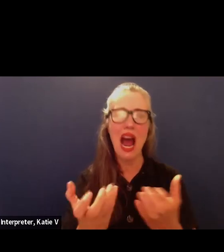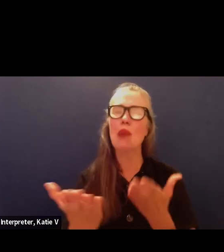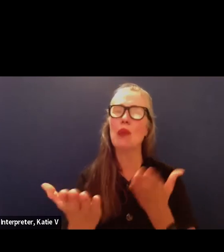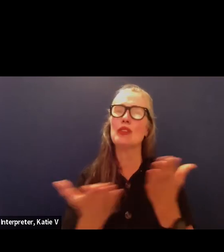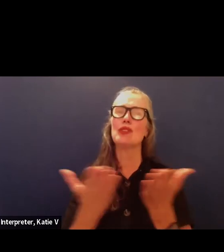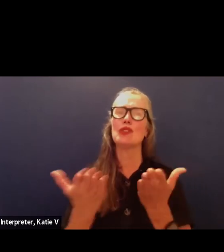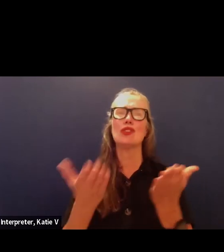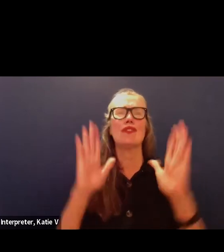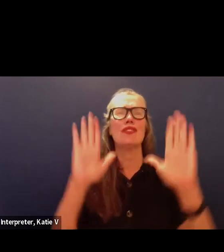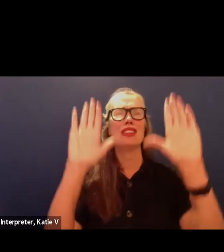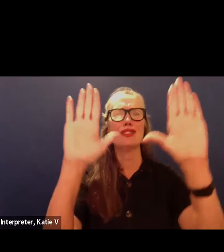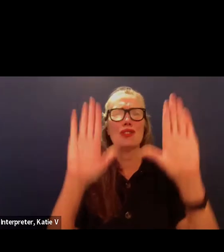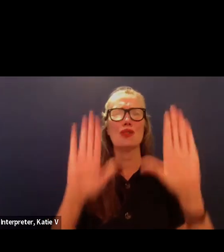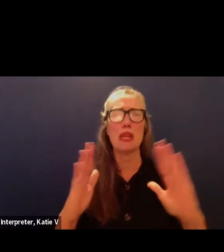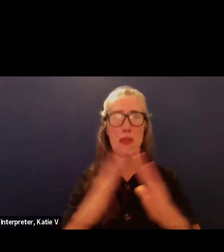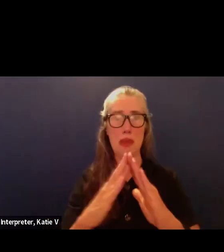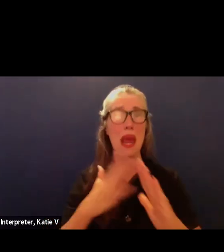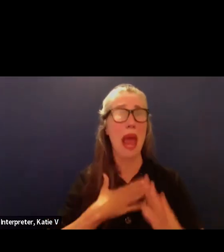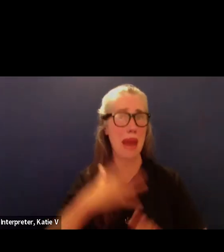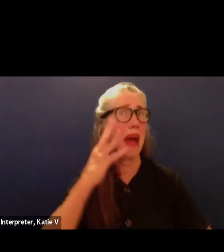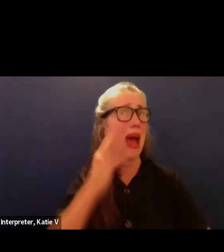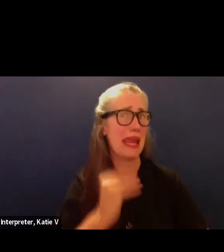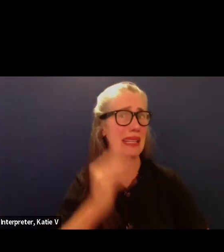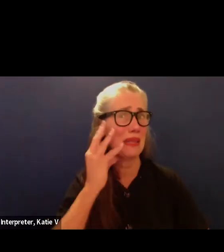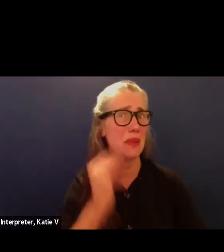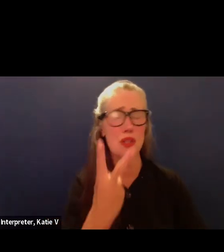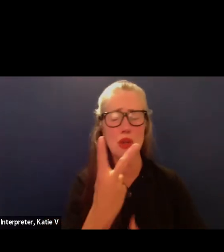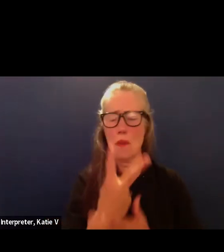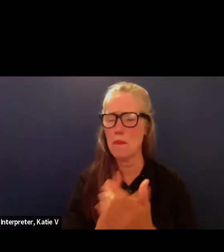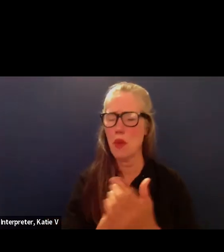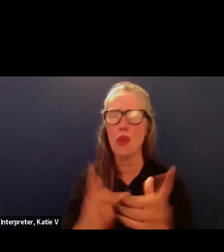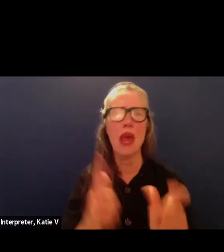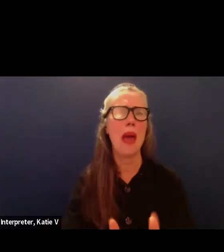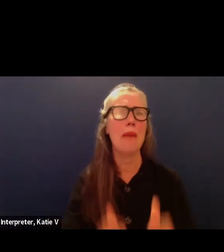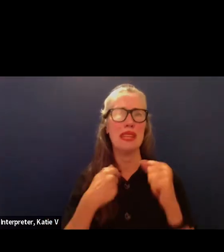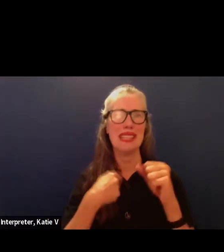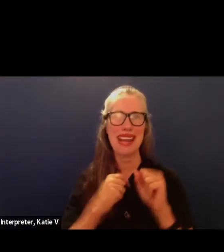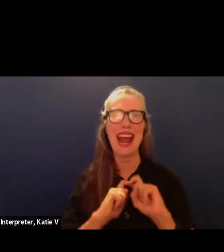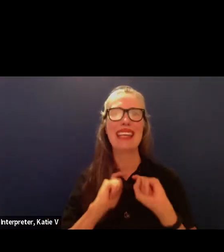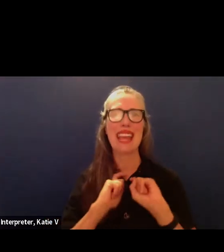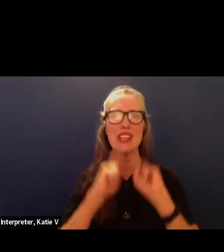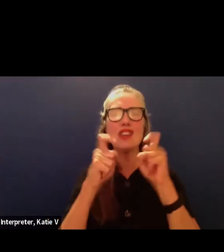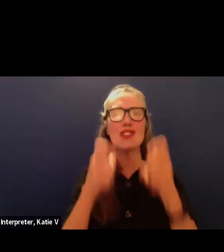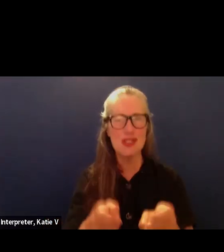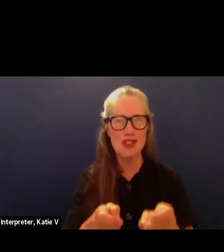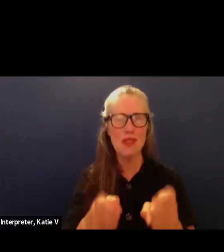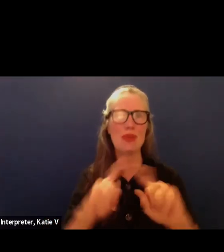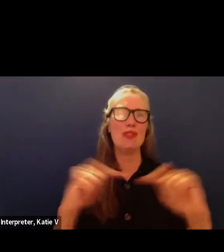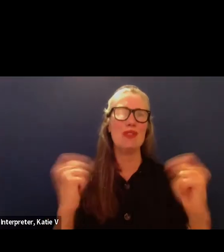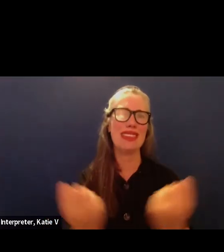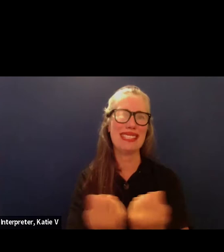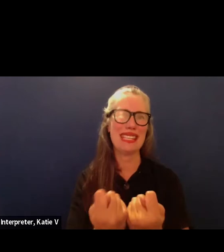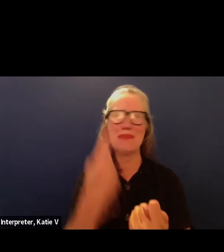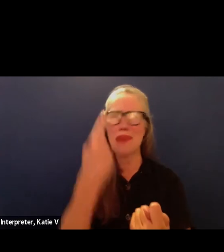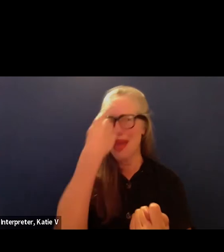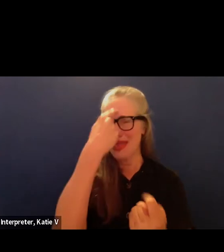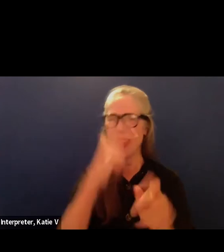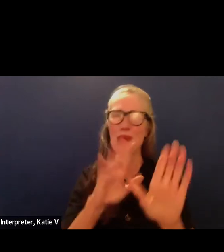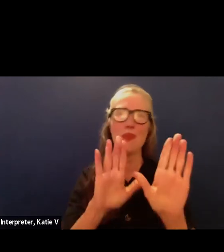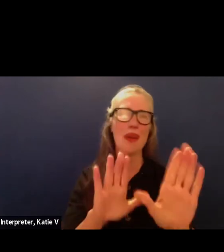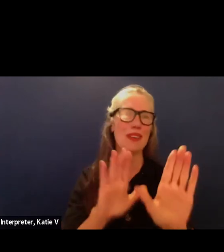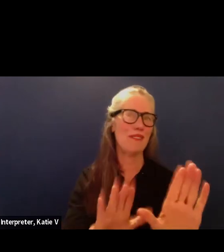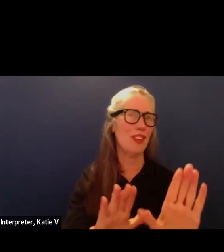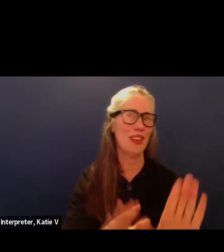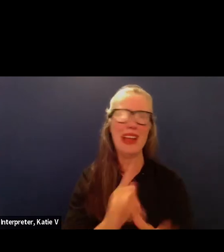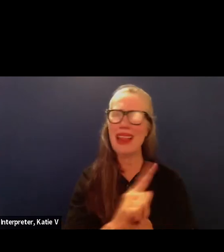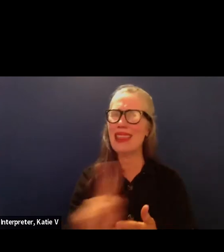community and my experience will allow me to immediately contribute to this wonderful team that i have already experienced for this last